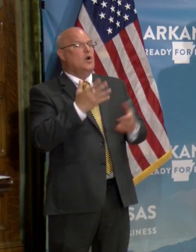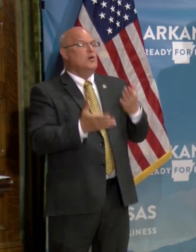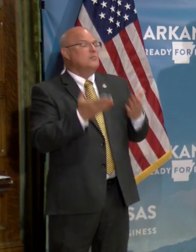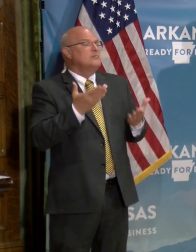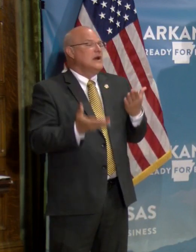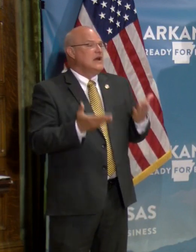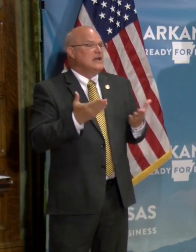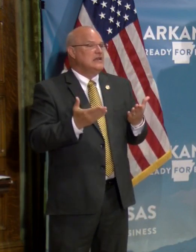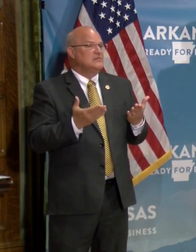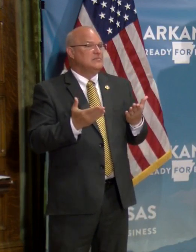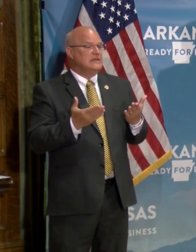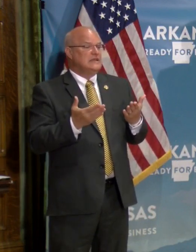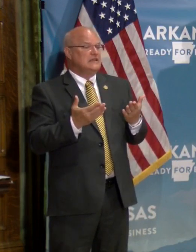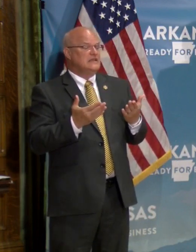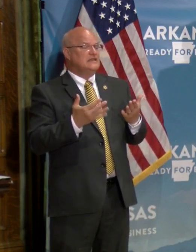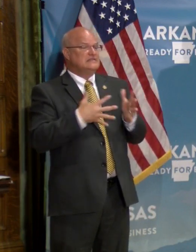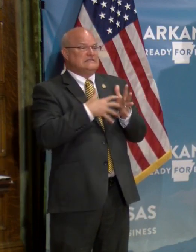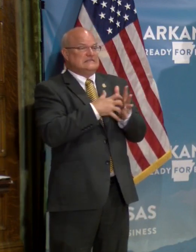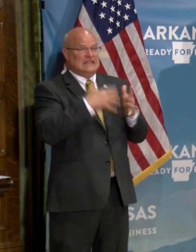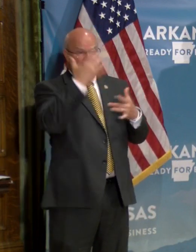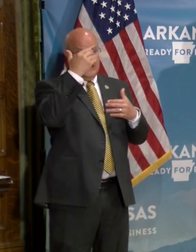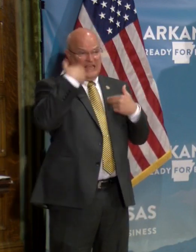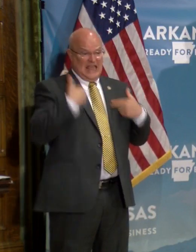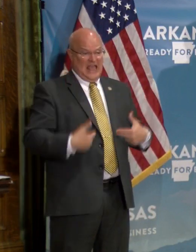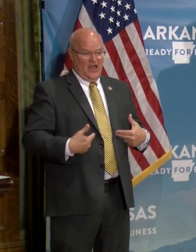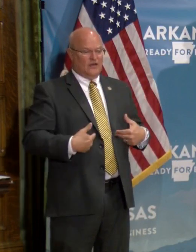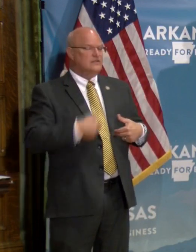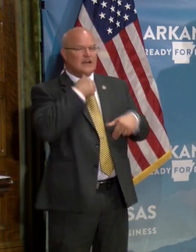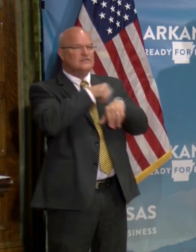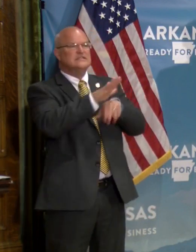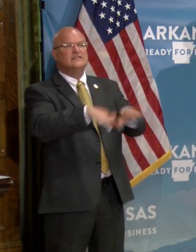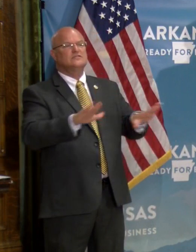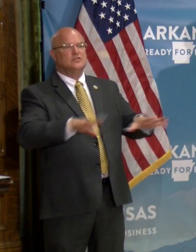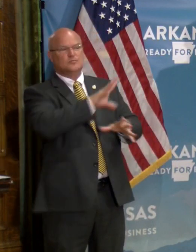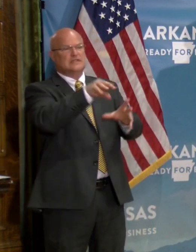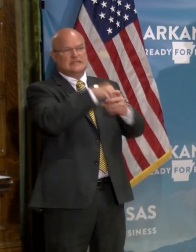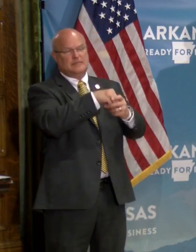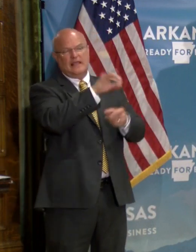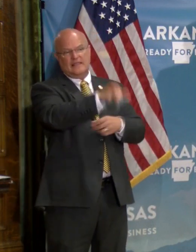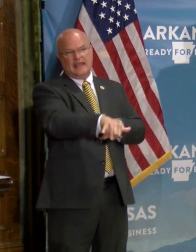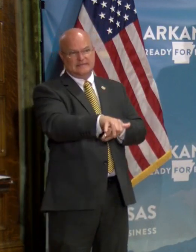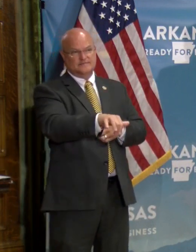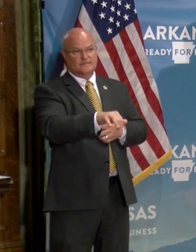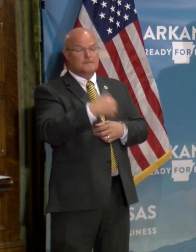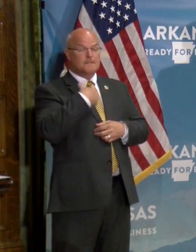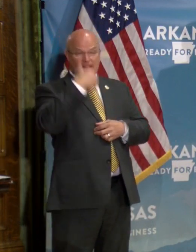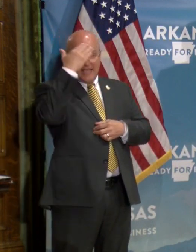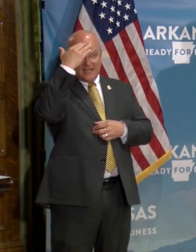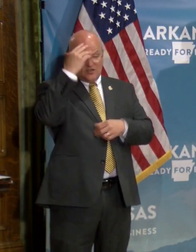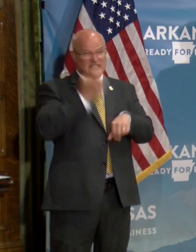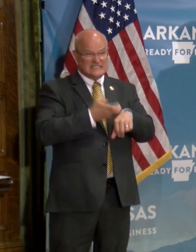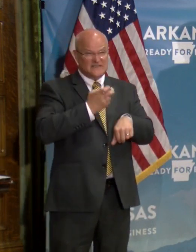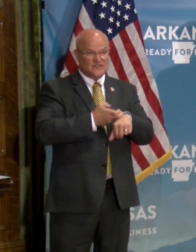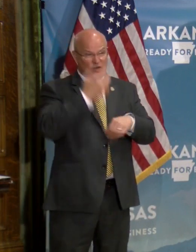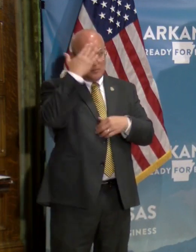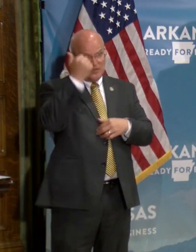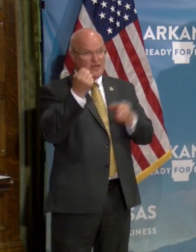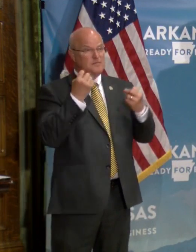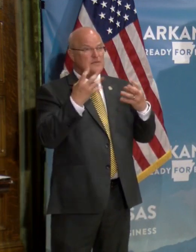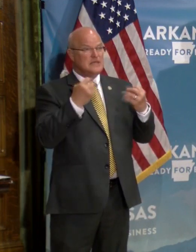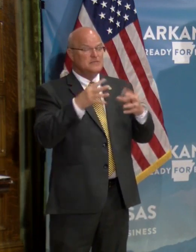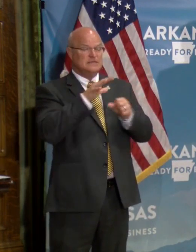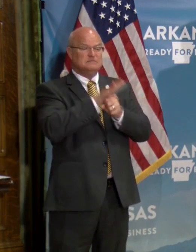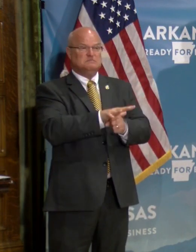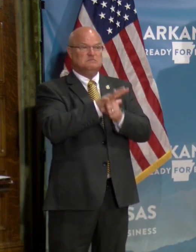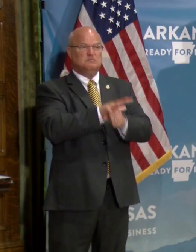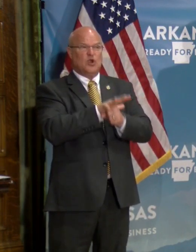might be, uh, vulnerable health wise themselves. So they're not going to send their children to participate in it. And I know that's difficult because there's a lot of